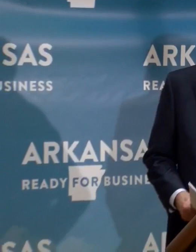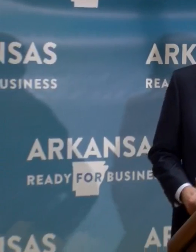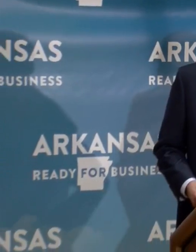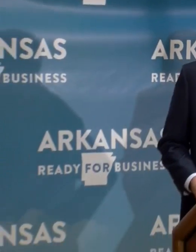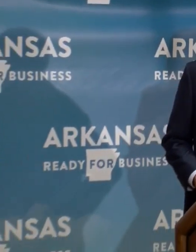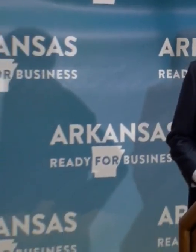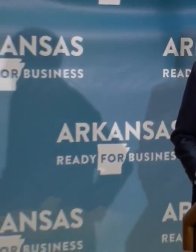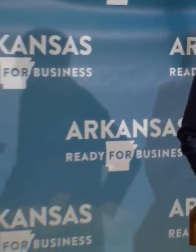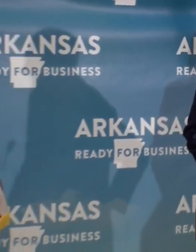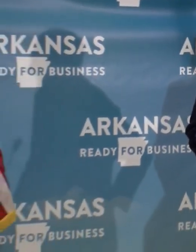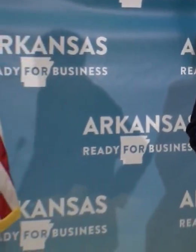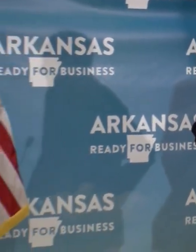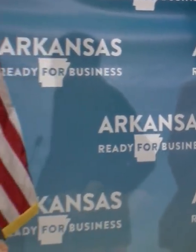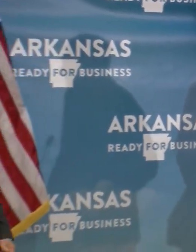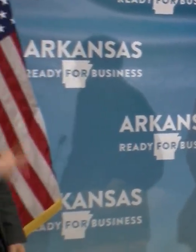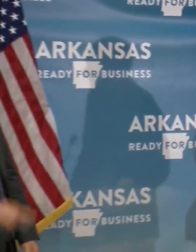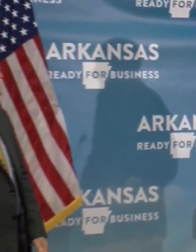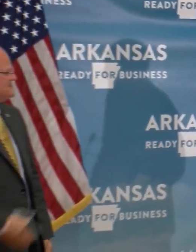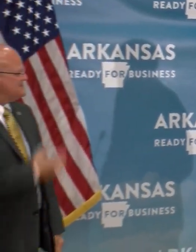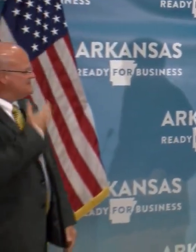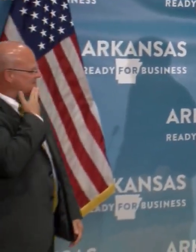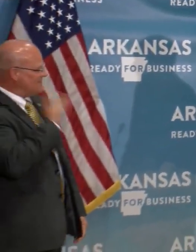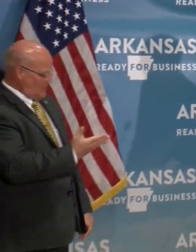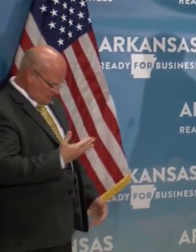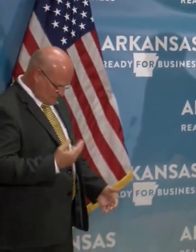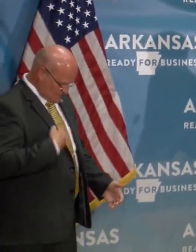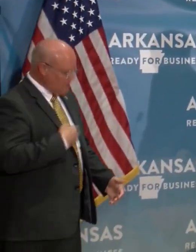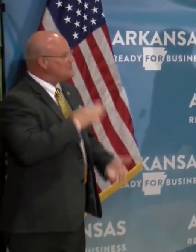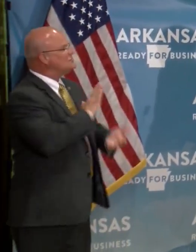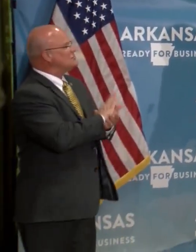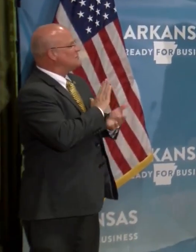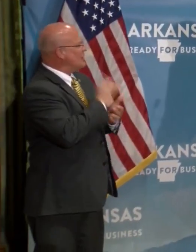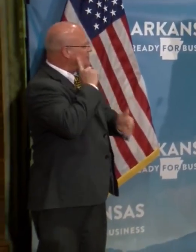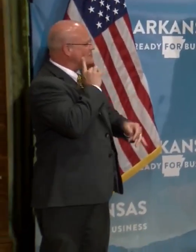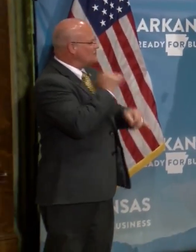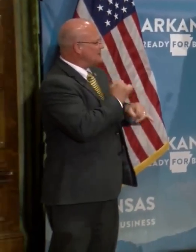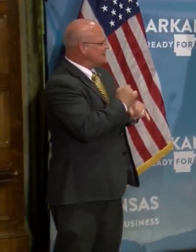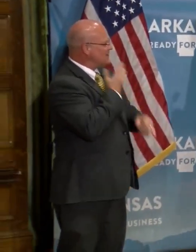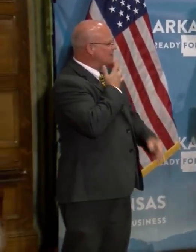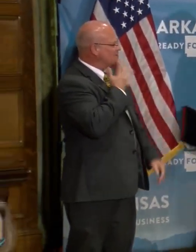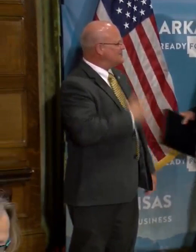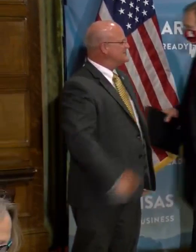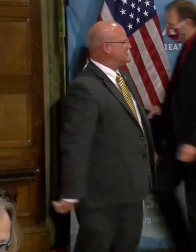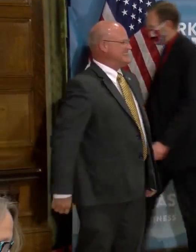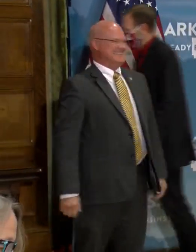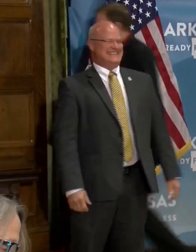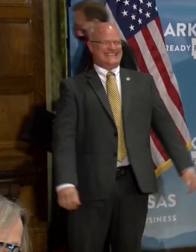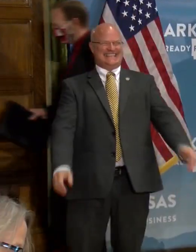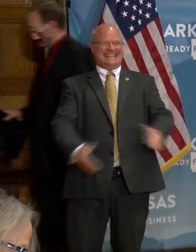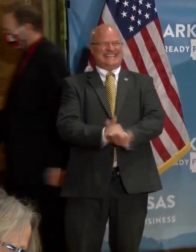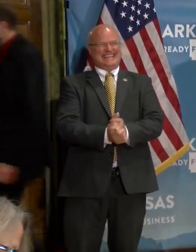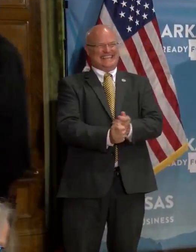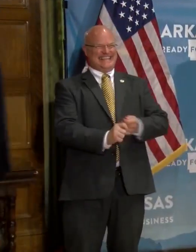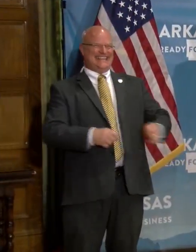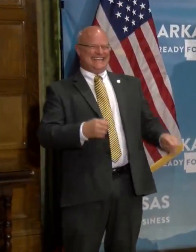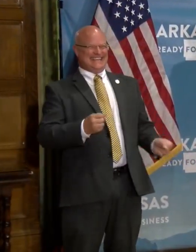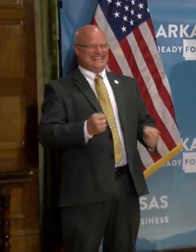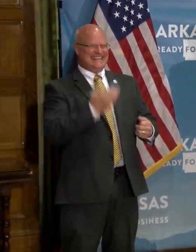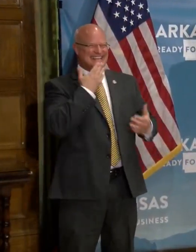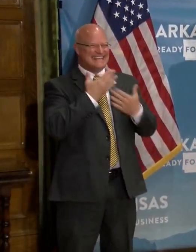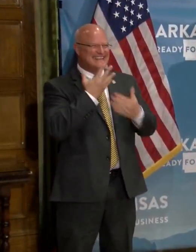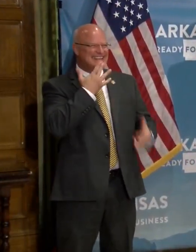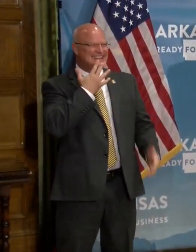Good afternoon, Eddie. Well, that's a pretty tame tie you have on today. School for the deaf colors. Those are good colors.